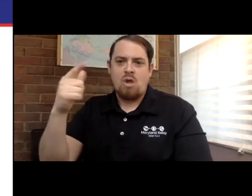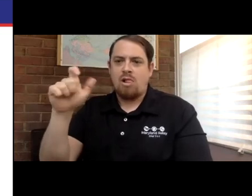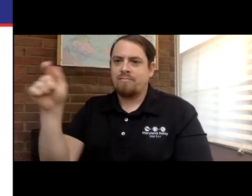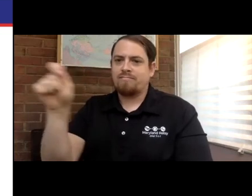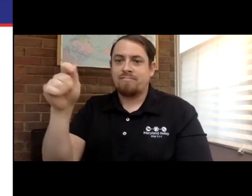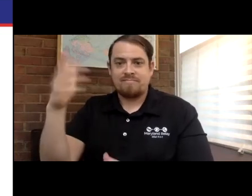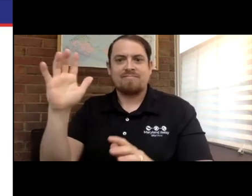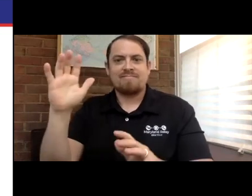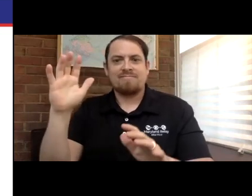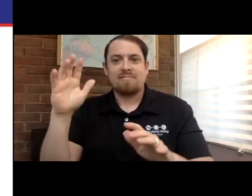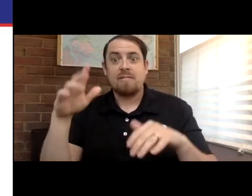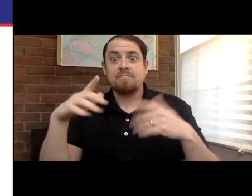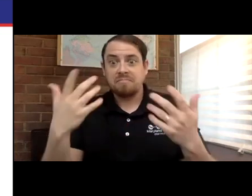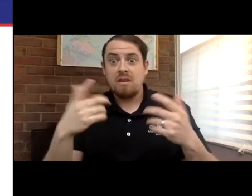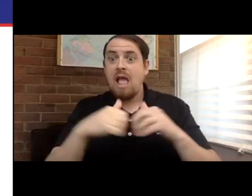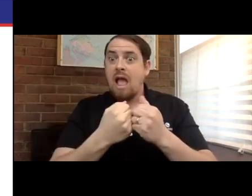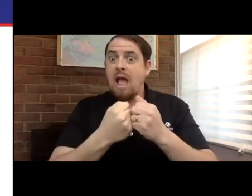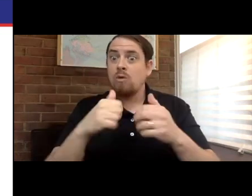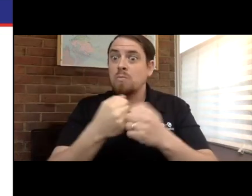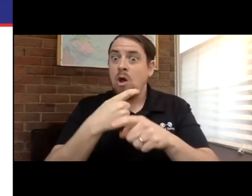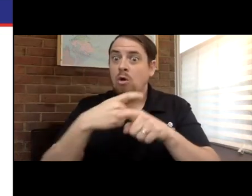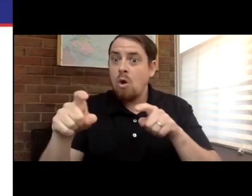that, and then just toggle that switch to turn it on.